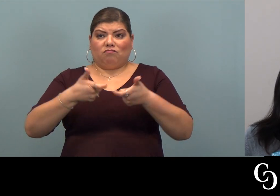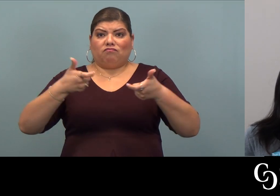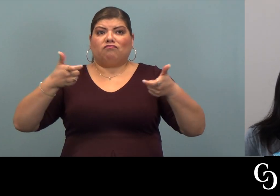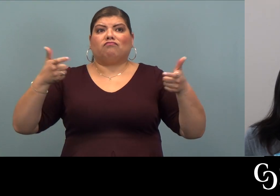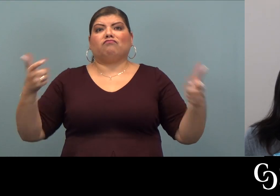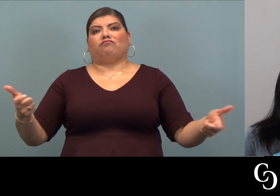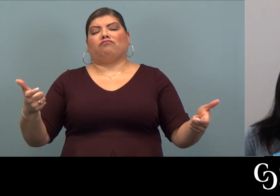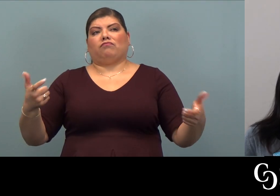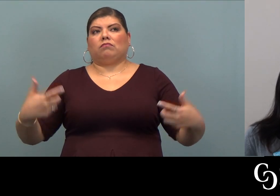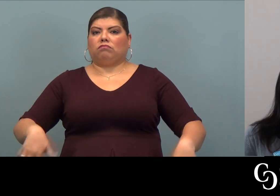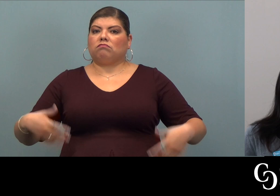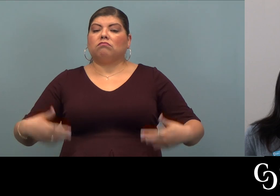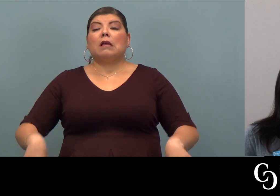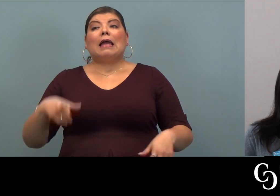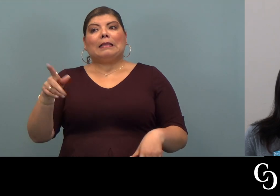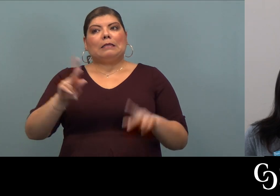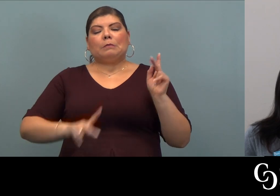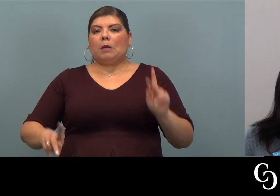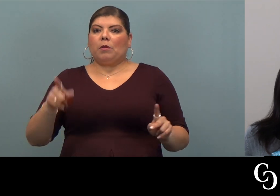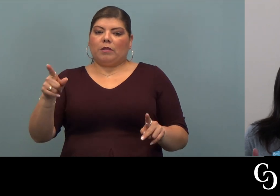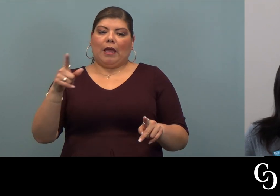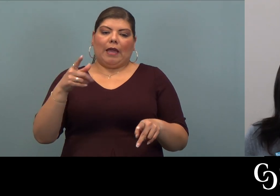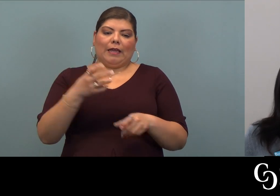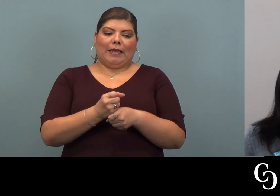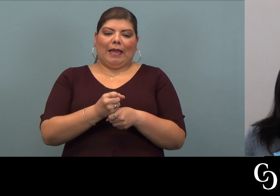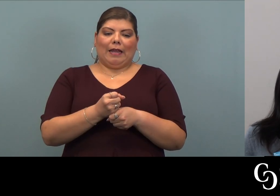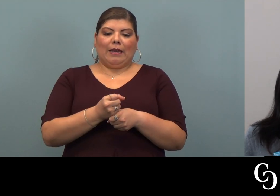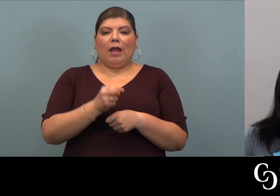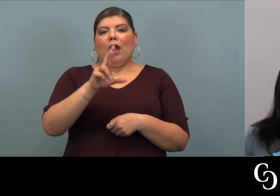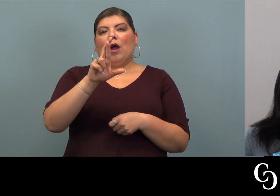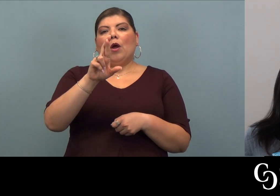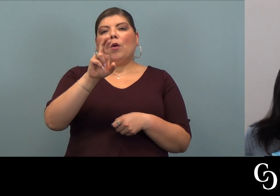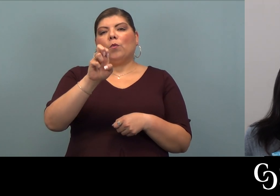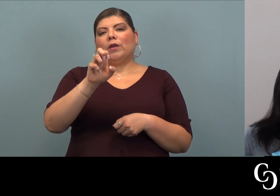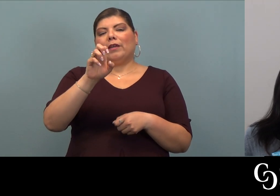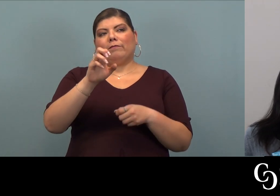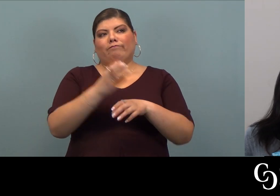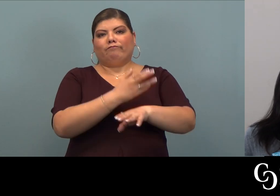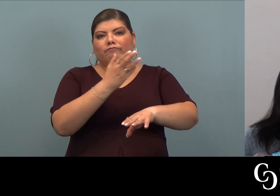grown exponentially. And these folks, you know, they get a refurbished bike.